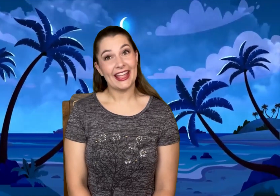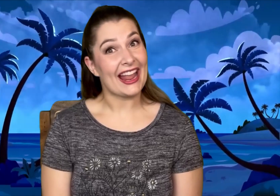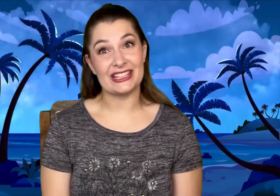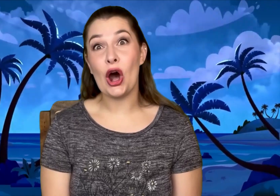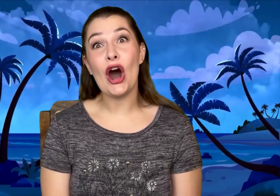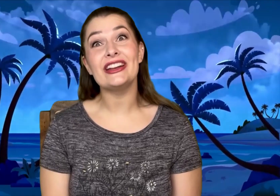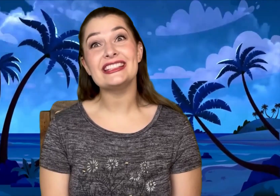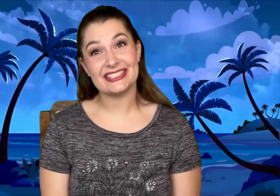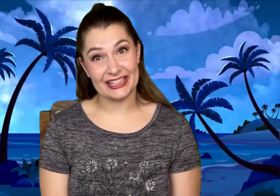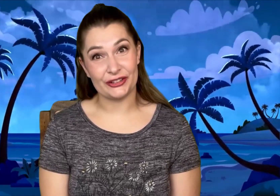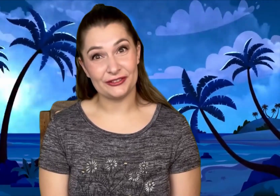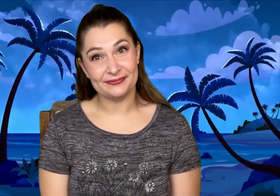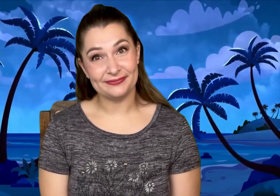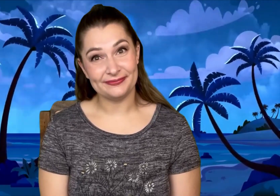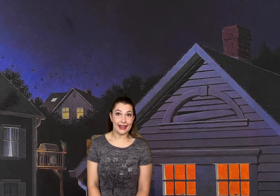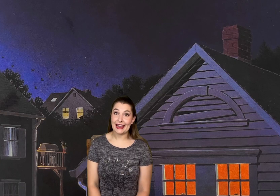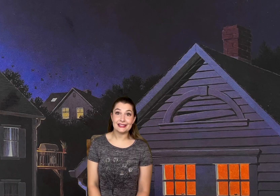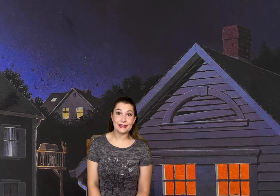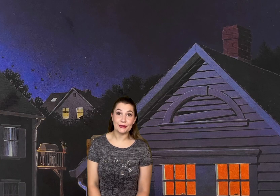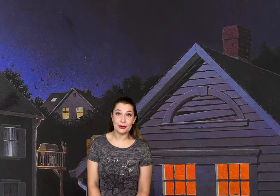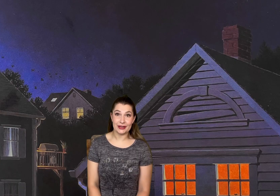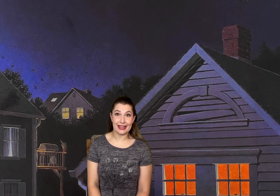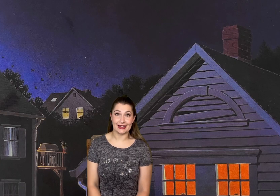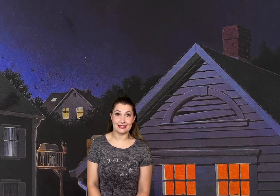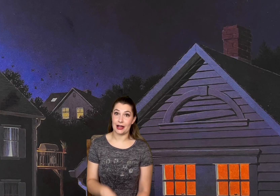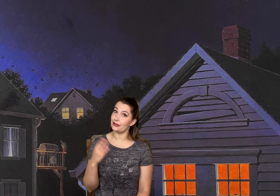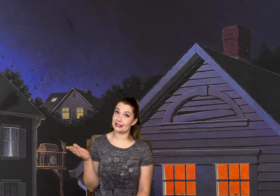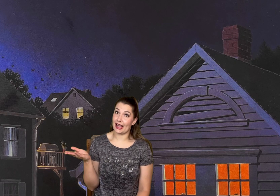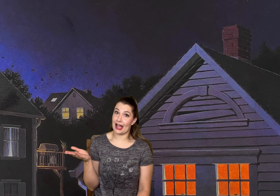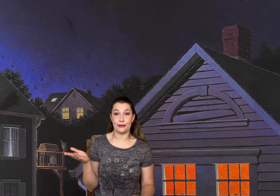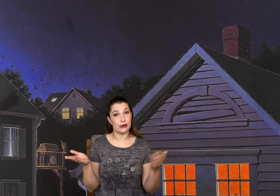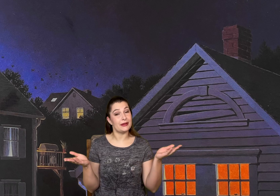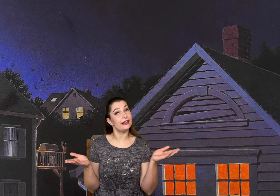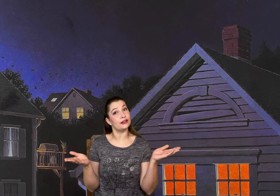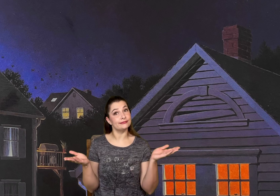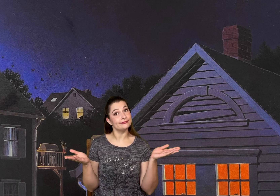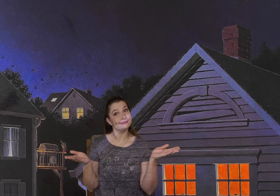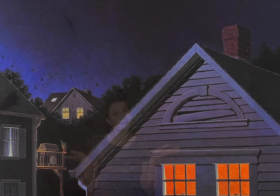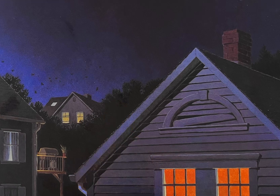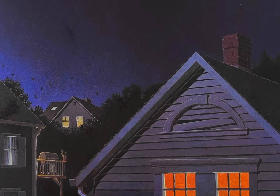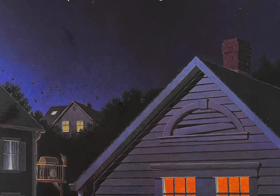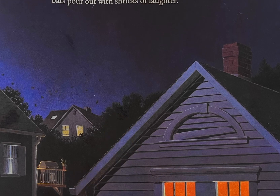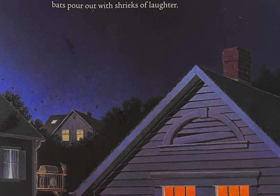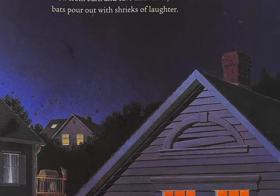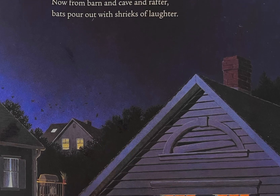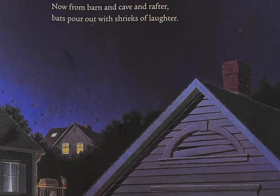And all is still. And soon we can't tell sky from hill. Now from barn and